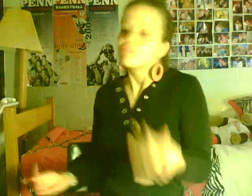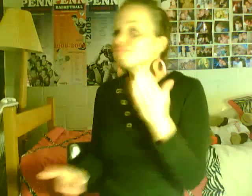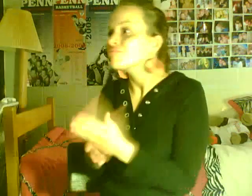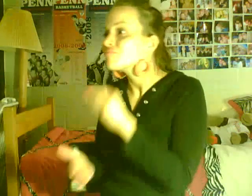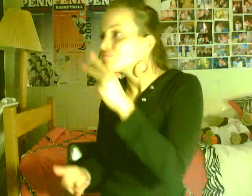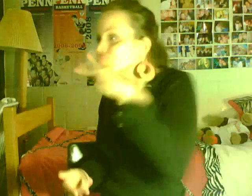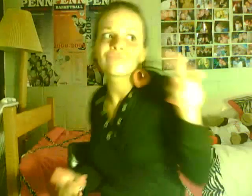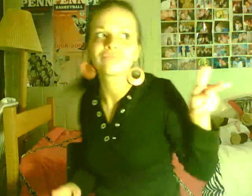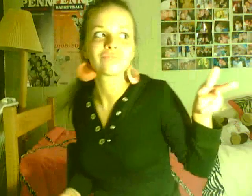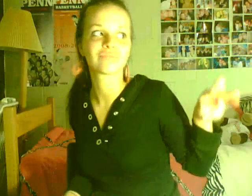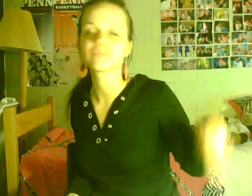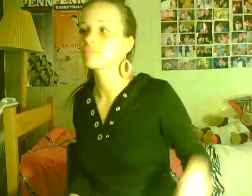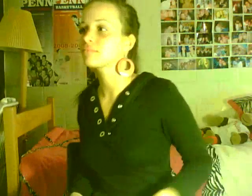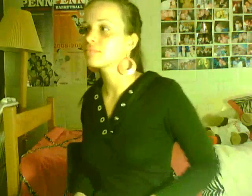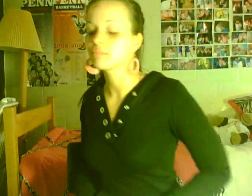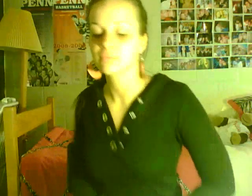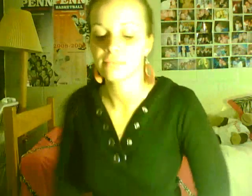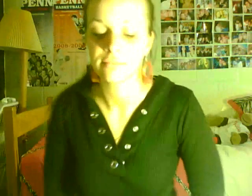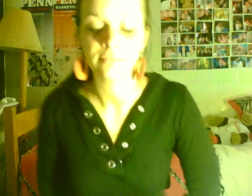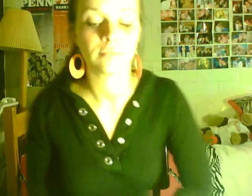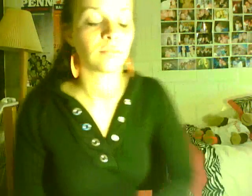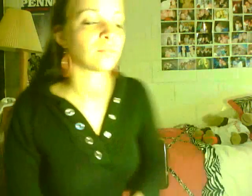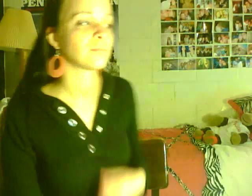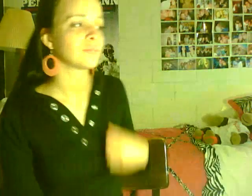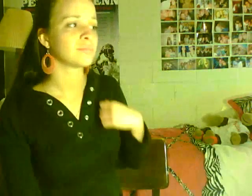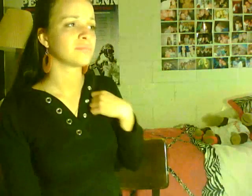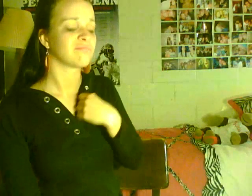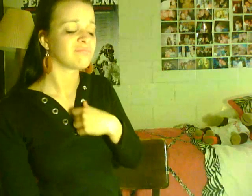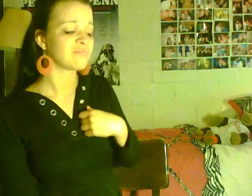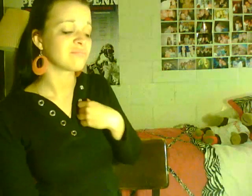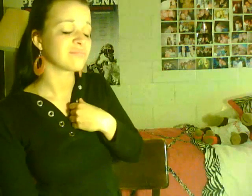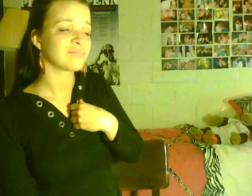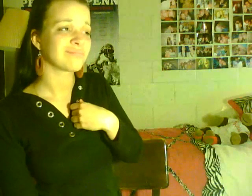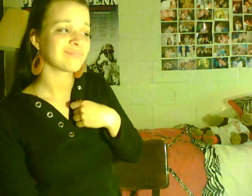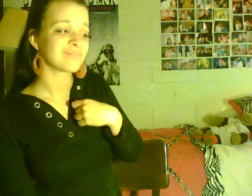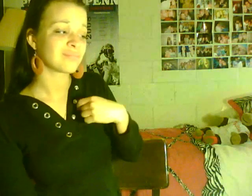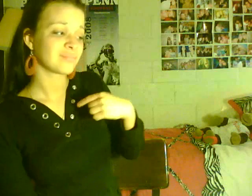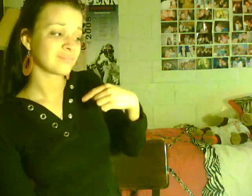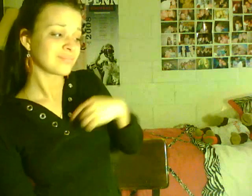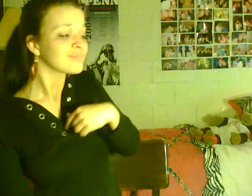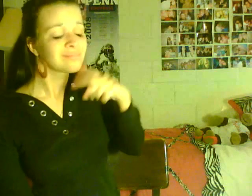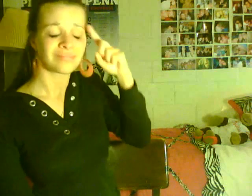-0-0-0-0-0-0-0-0-0-0 You can go back to the here.